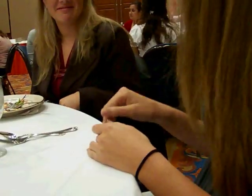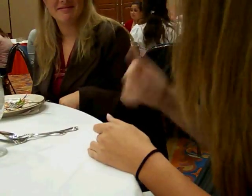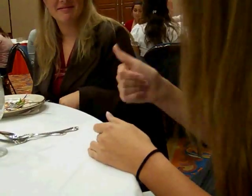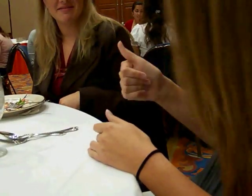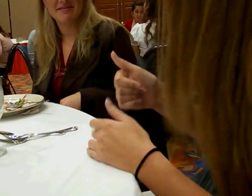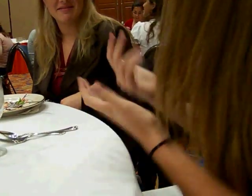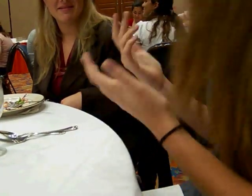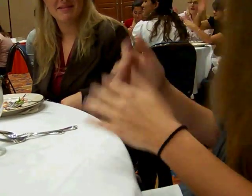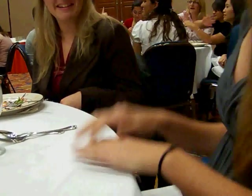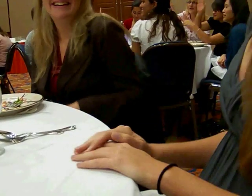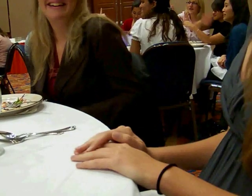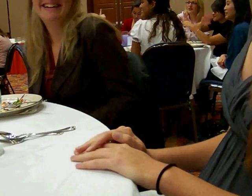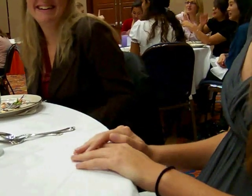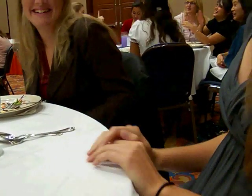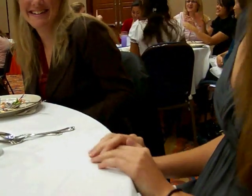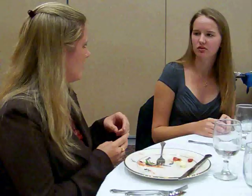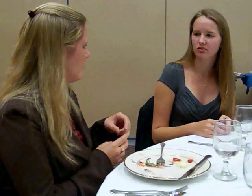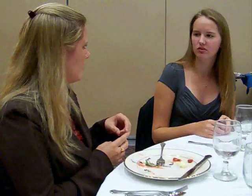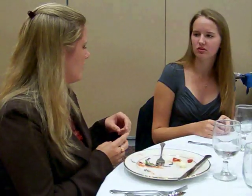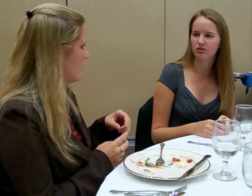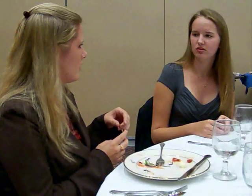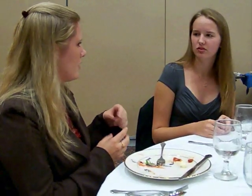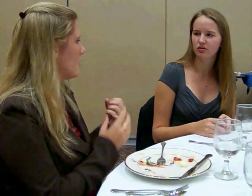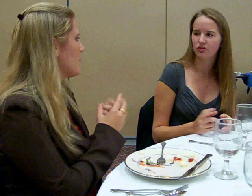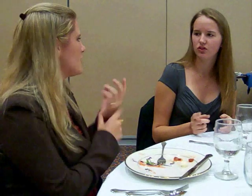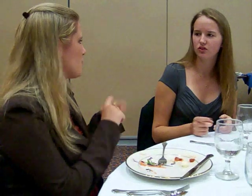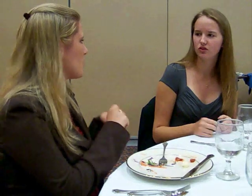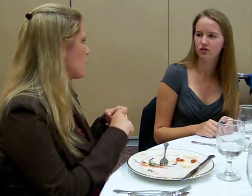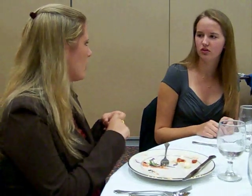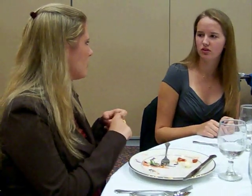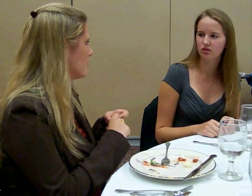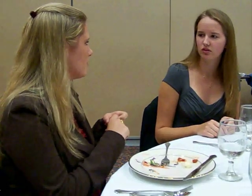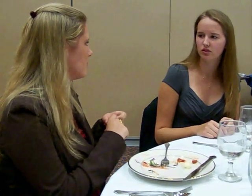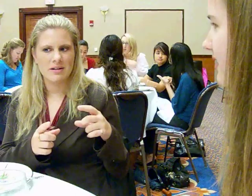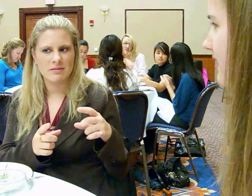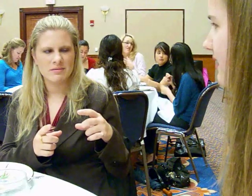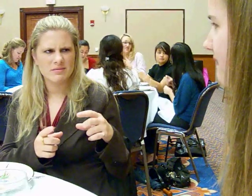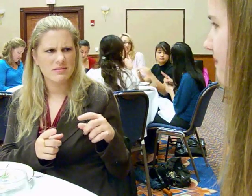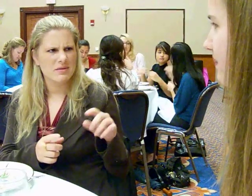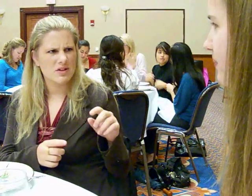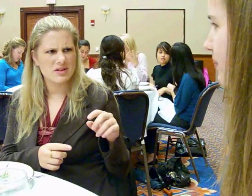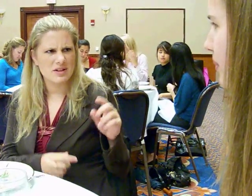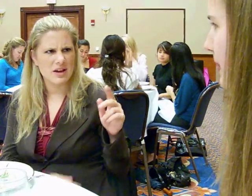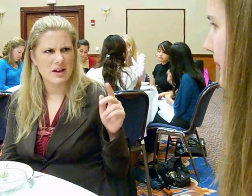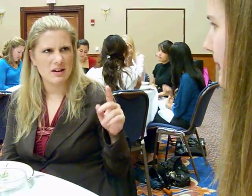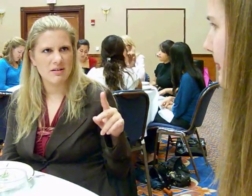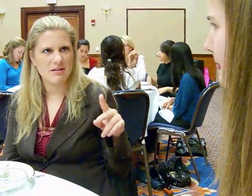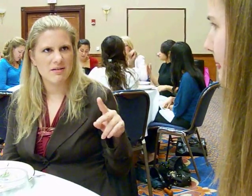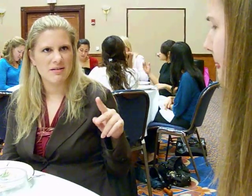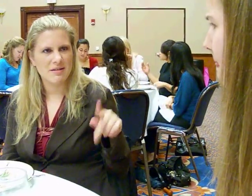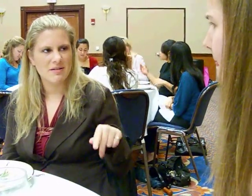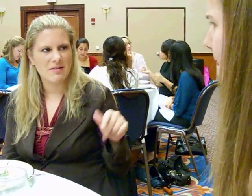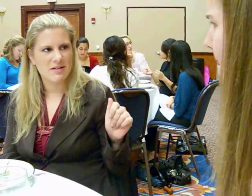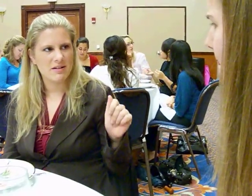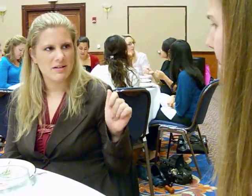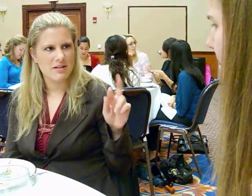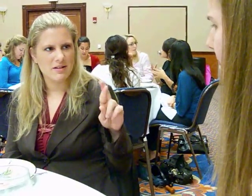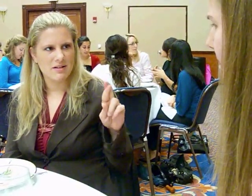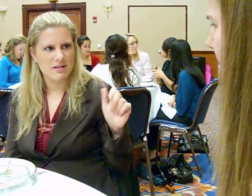Dr. Giuselli is a professor, and he has taught us almost fluently in two semesters, which is incredible.